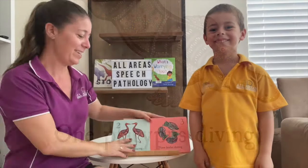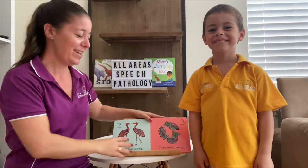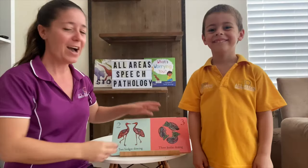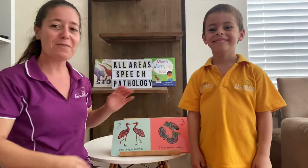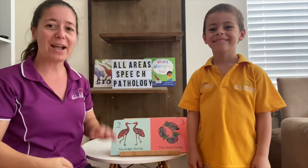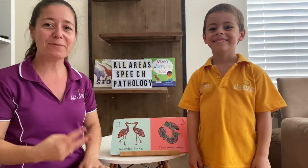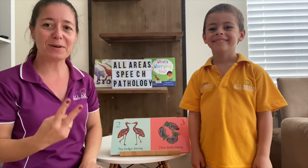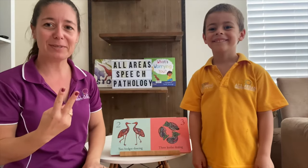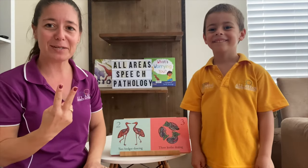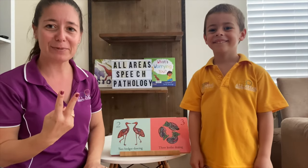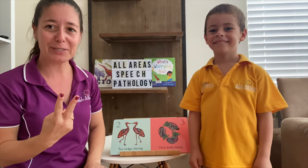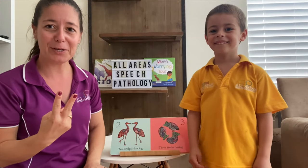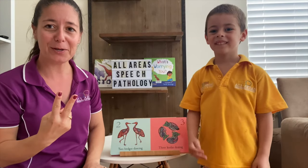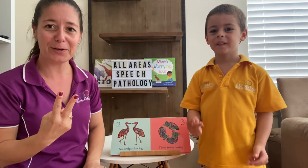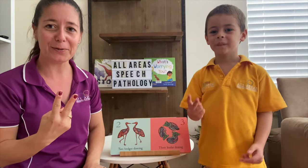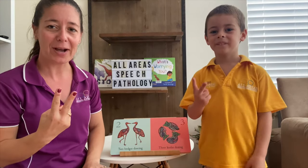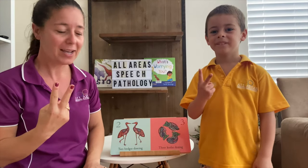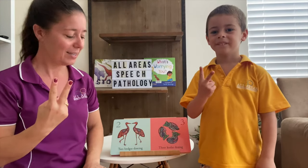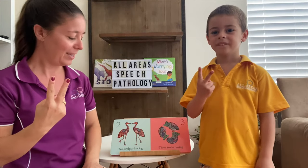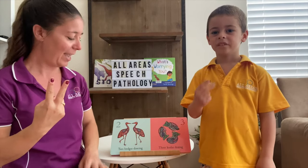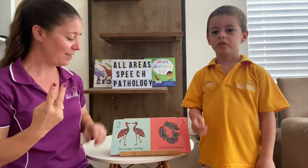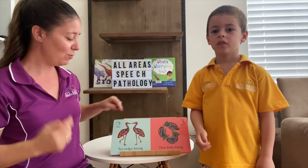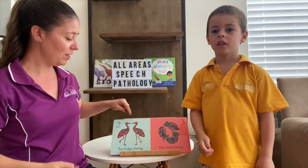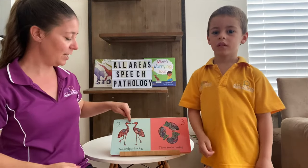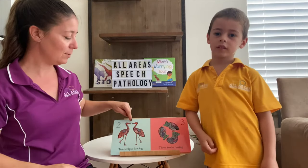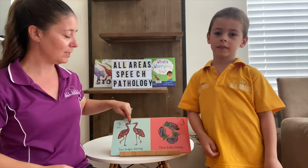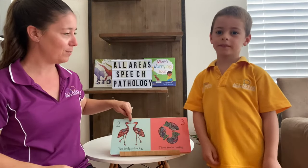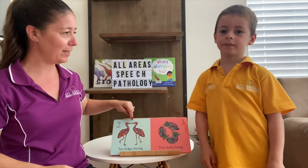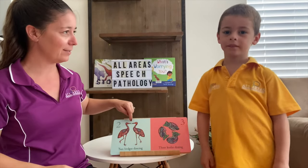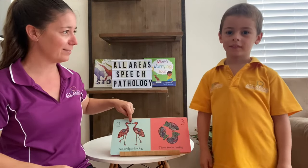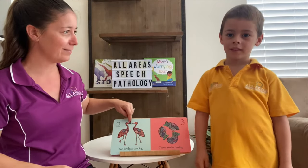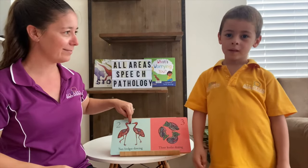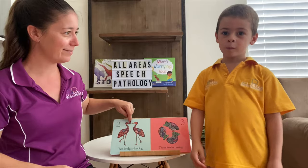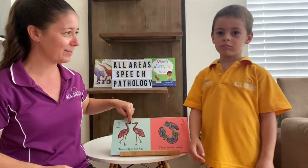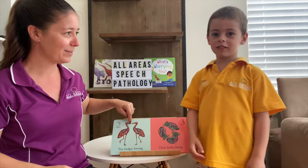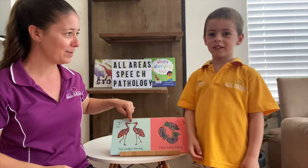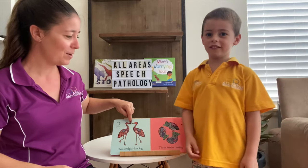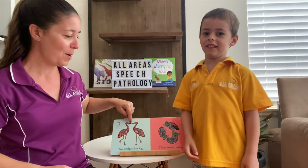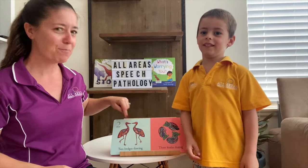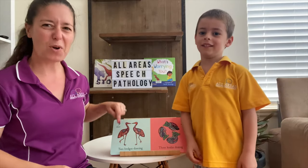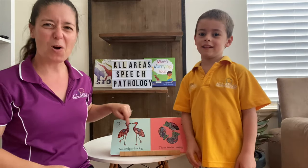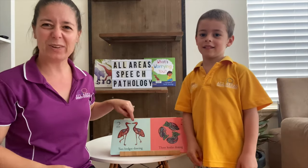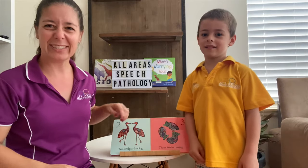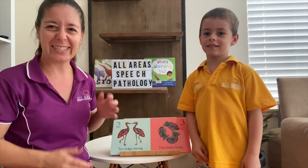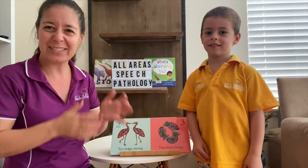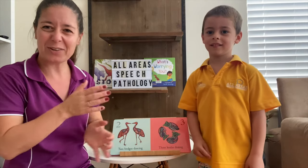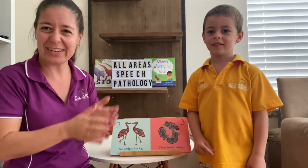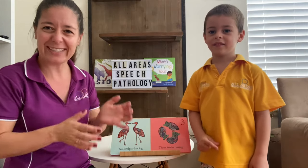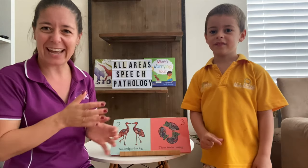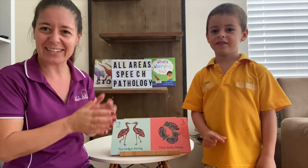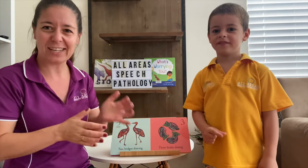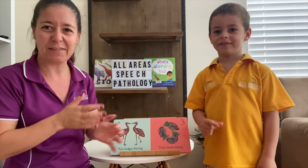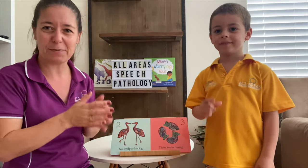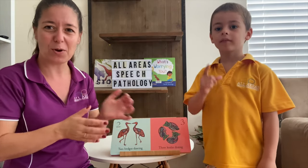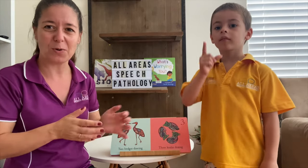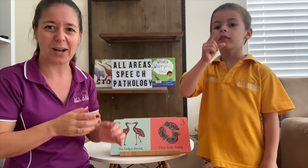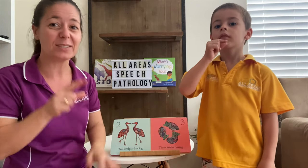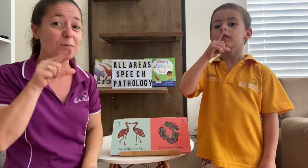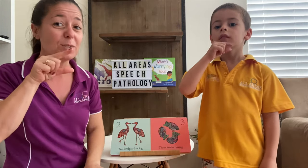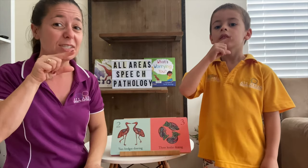All right, we're up to number two. And what are these ones, Phalen? Brolgers. Brolgers. There's not an exact sign for Brolger, so we're just